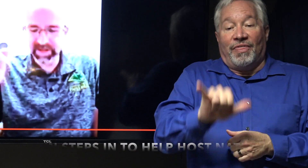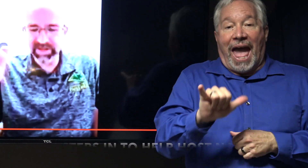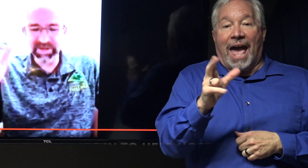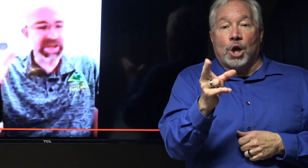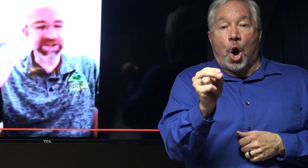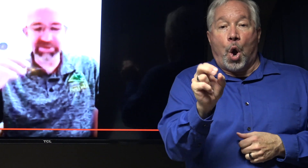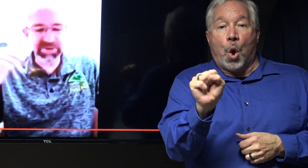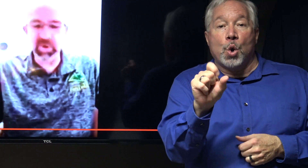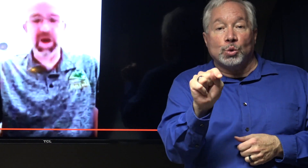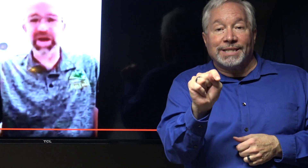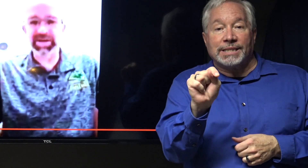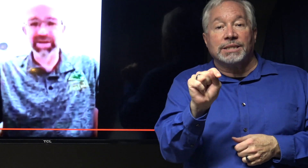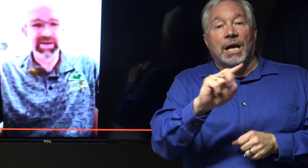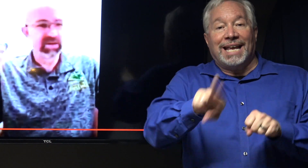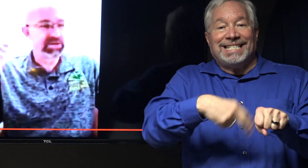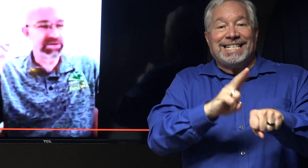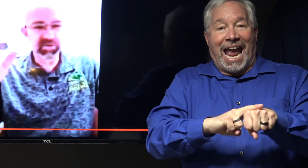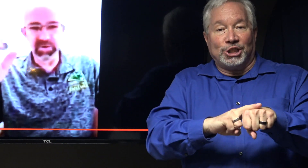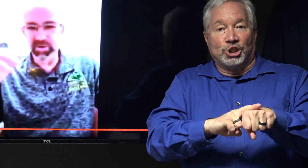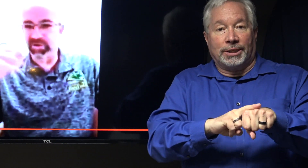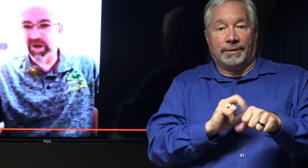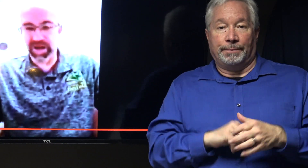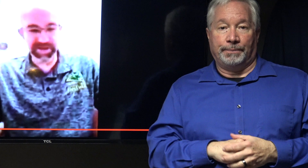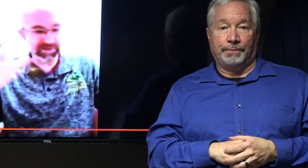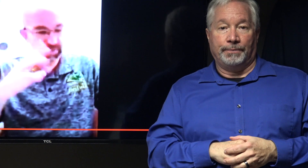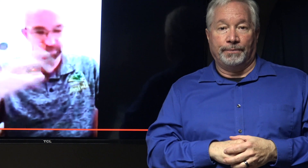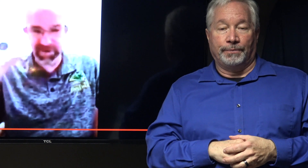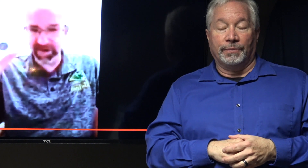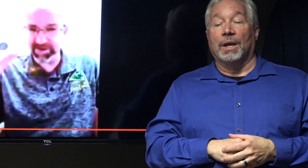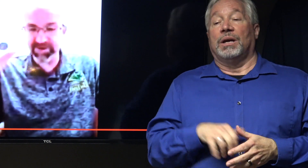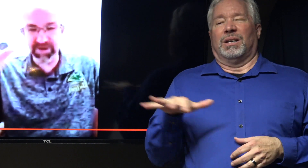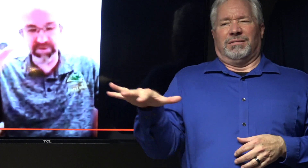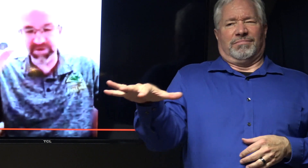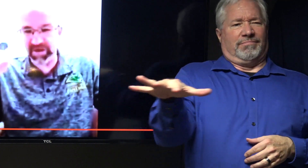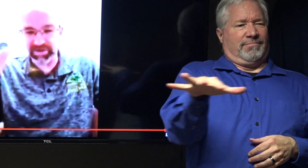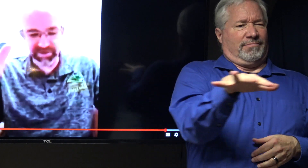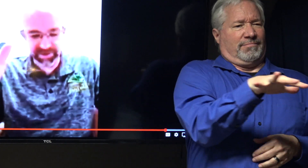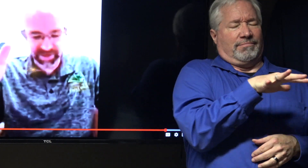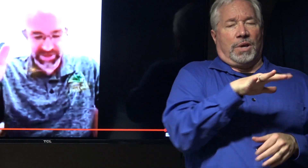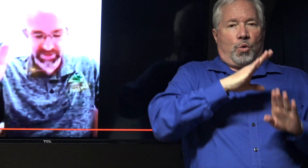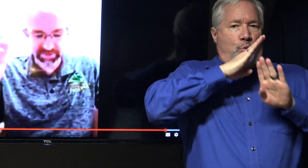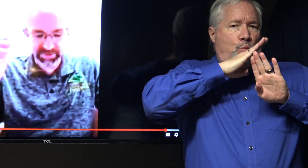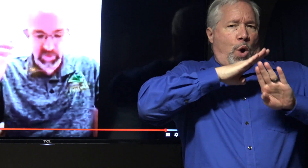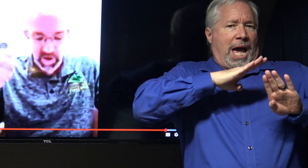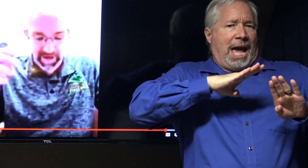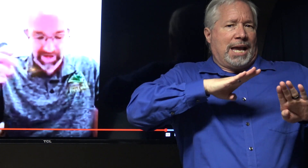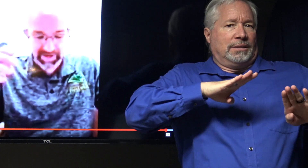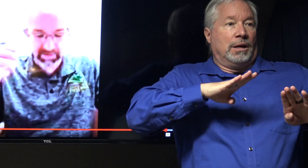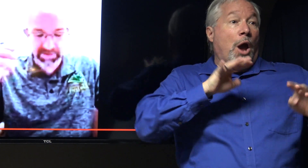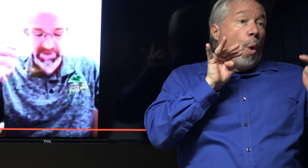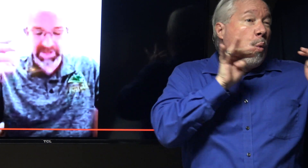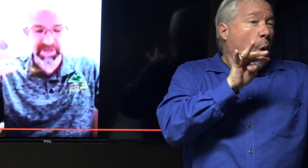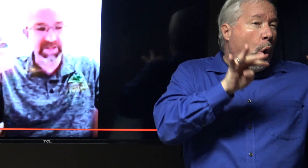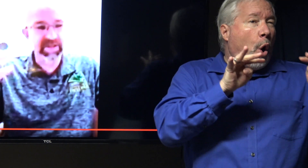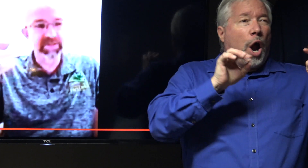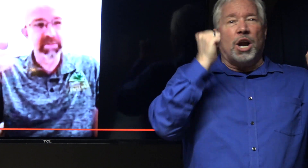And the nation was quiet. There wasn't war or riots or people fighting or screaming or yelling. The nation was quiet almost like it